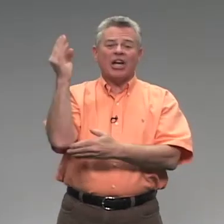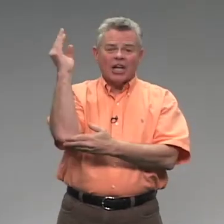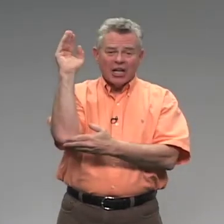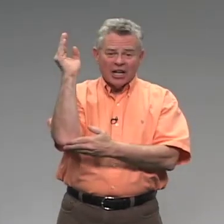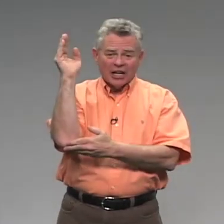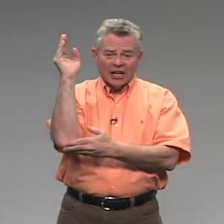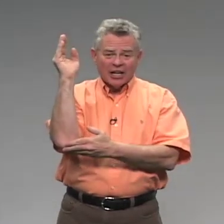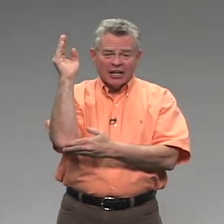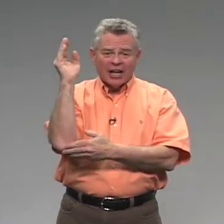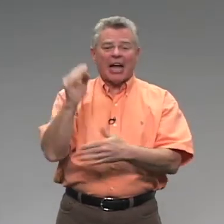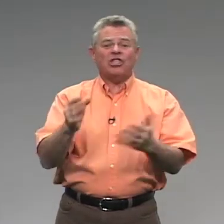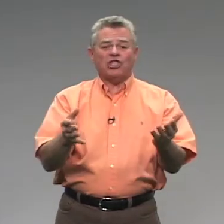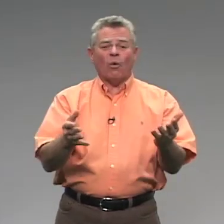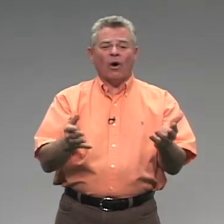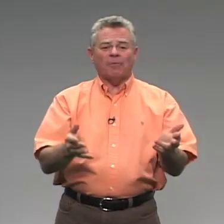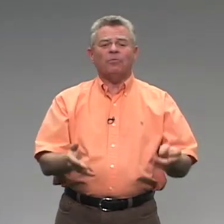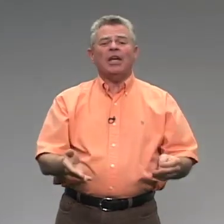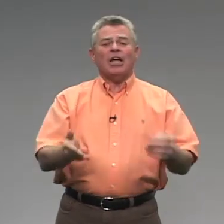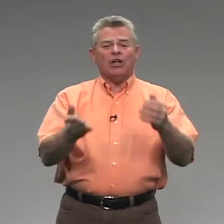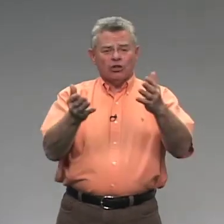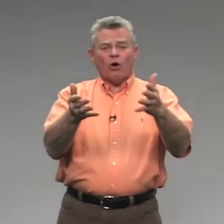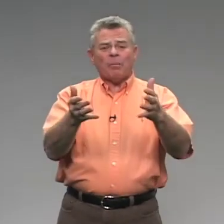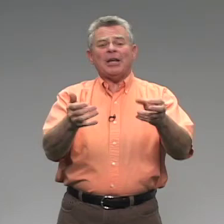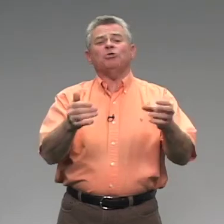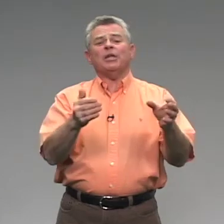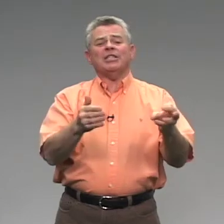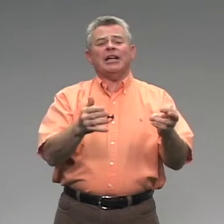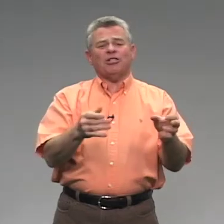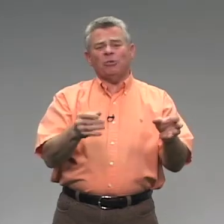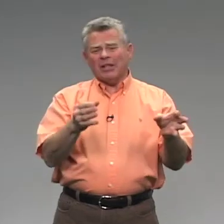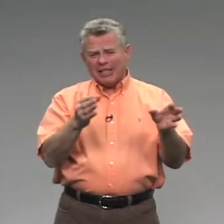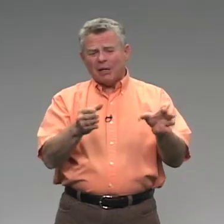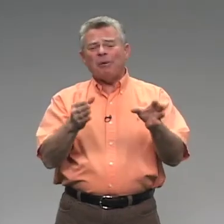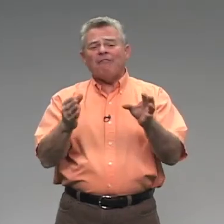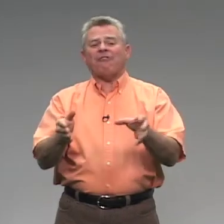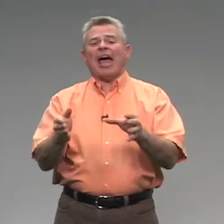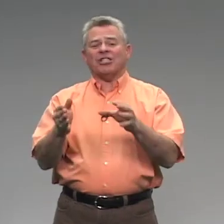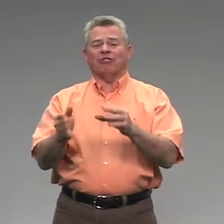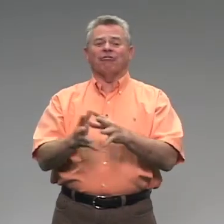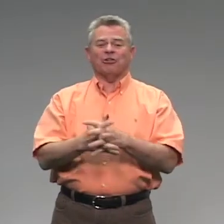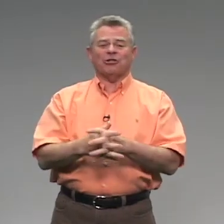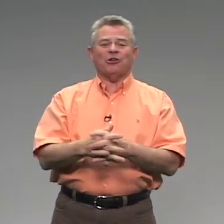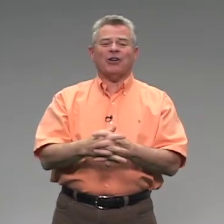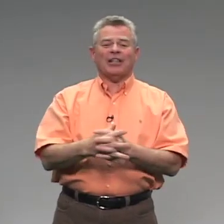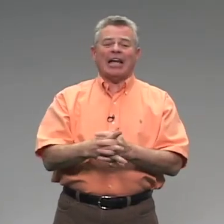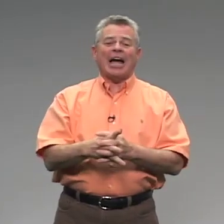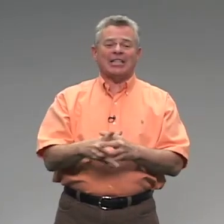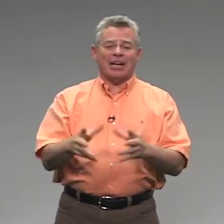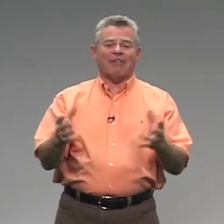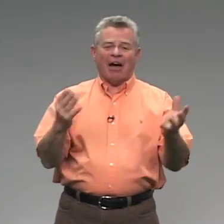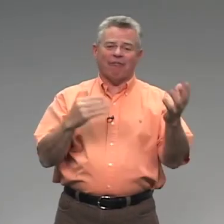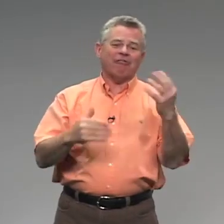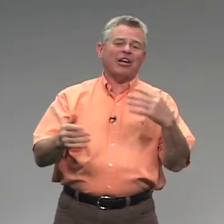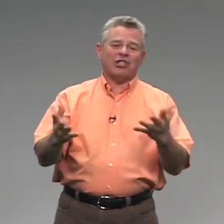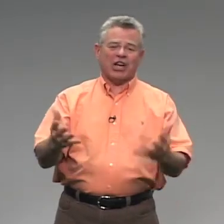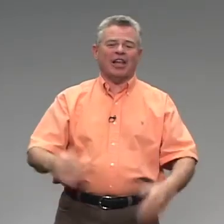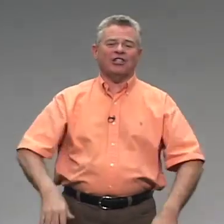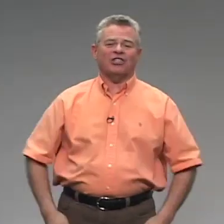and so on. Join me as we sing it to a little bit faster verse so you can get the idea of how fun and challenging